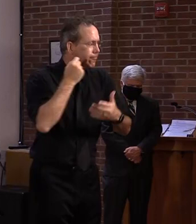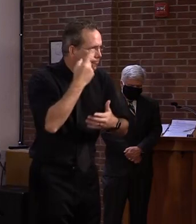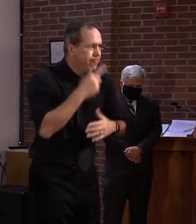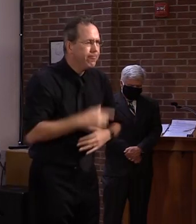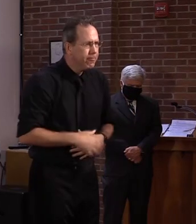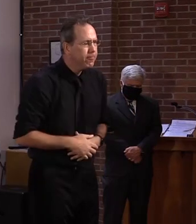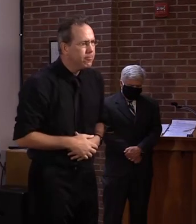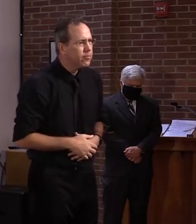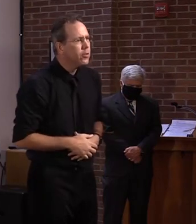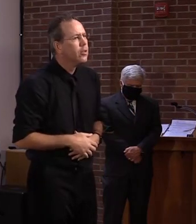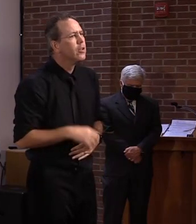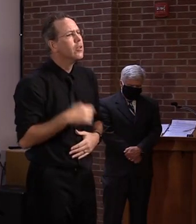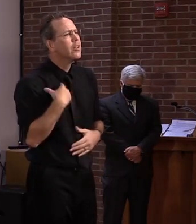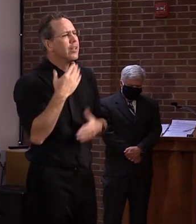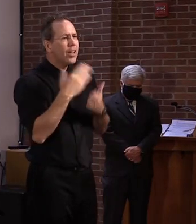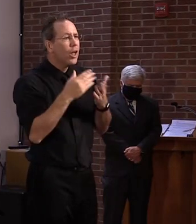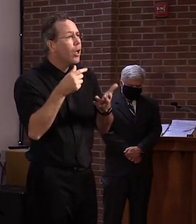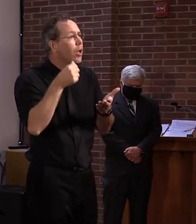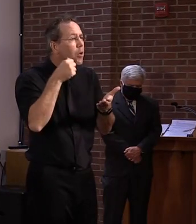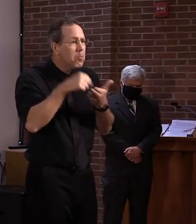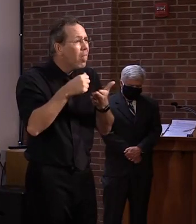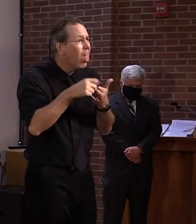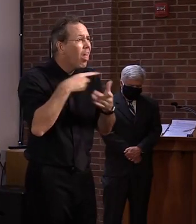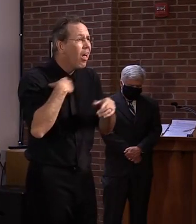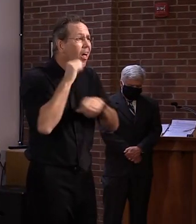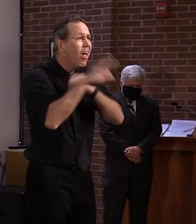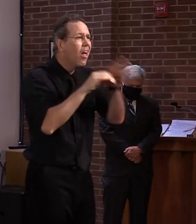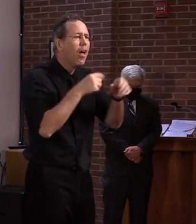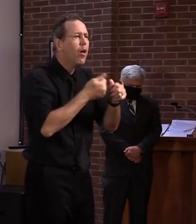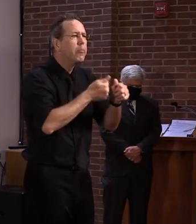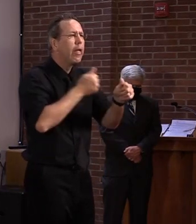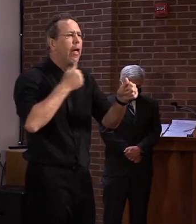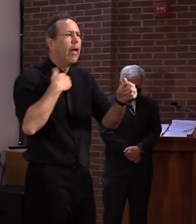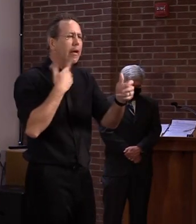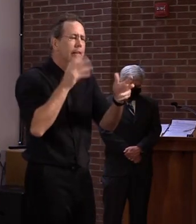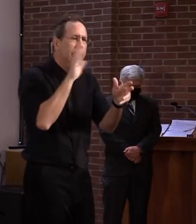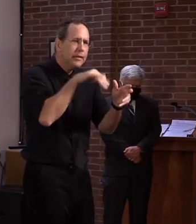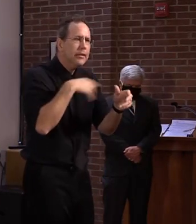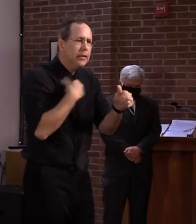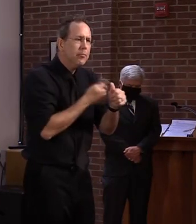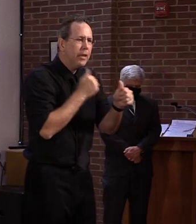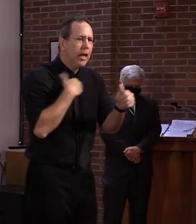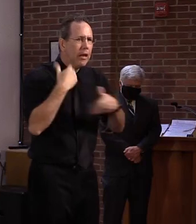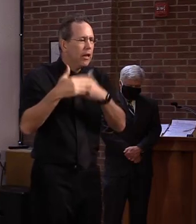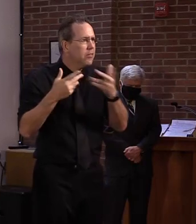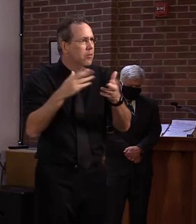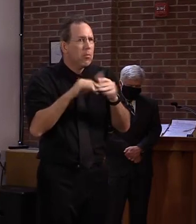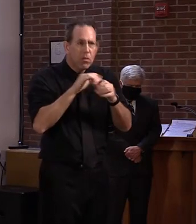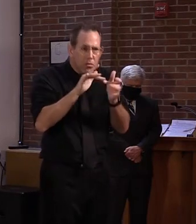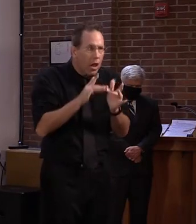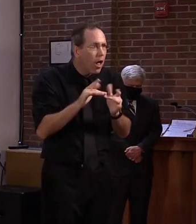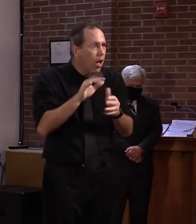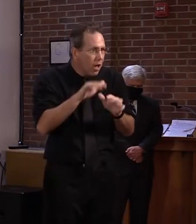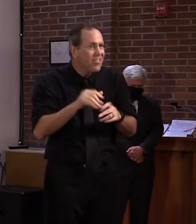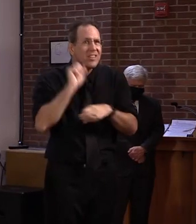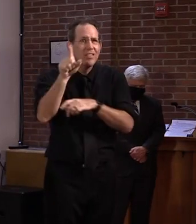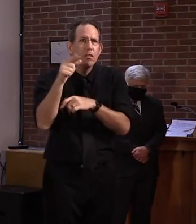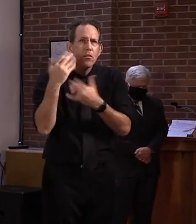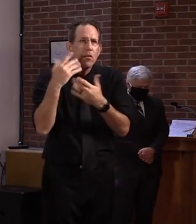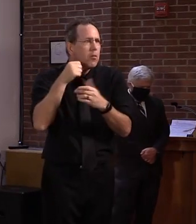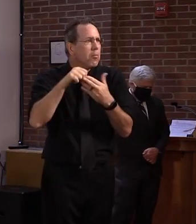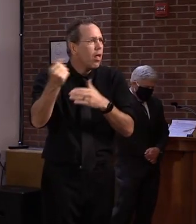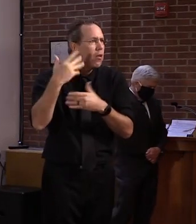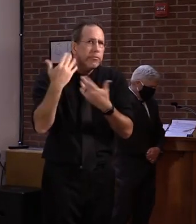backlog of mail-in transactions that the DMV has been dealing with since COVID began. Throughout the state of